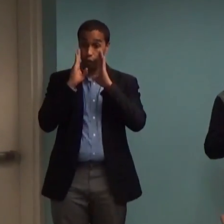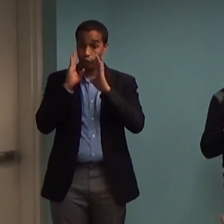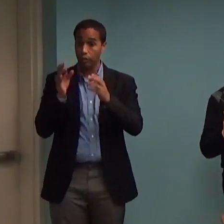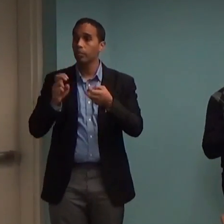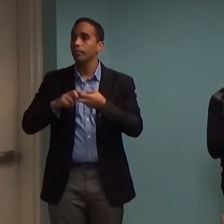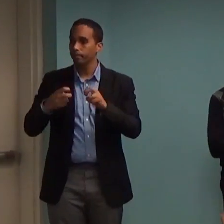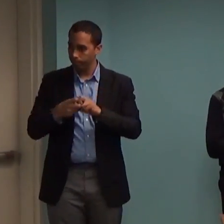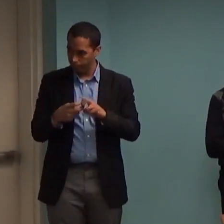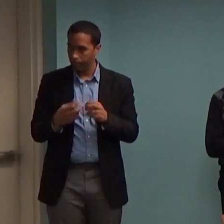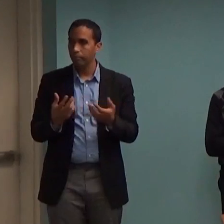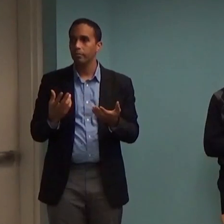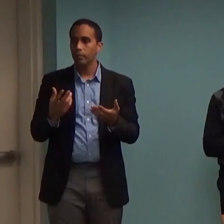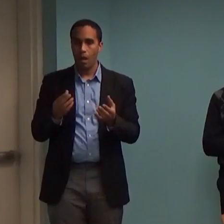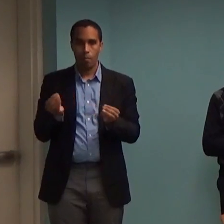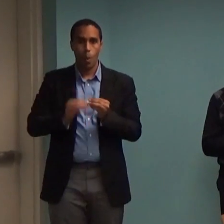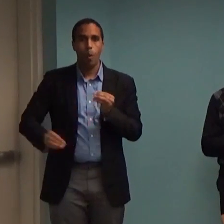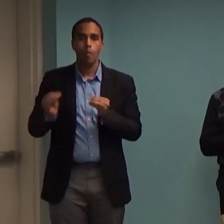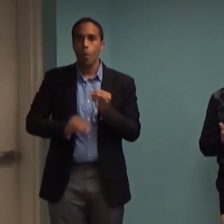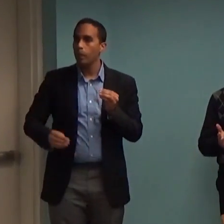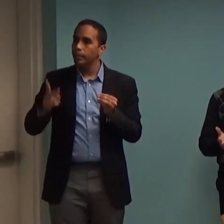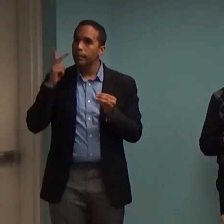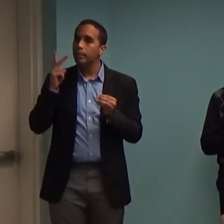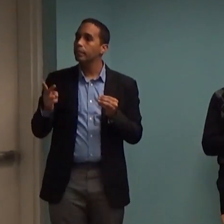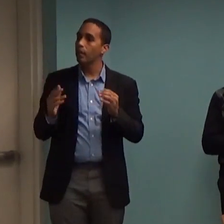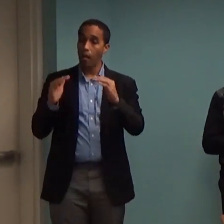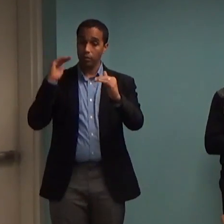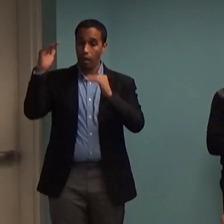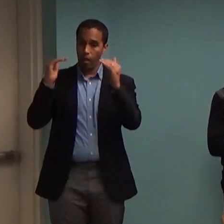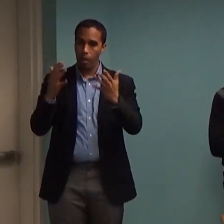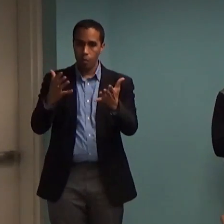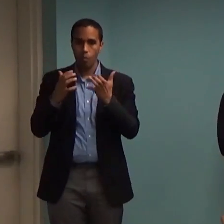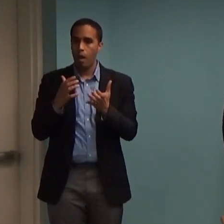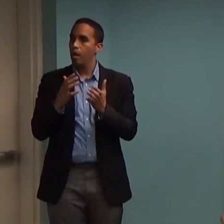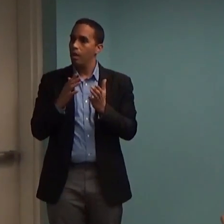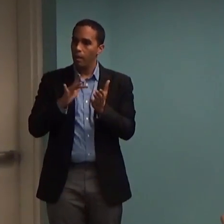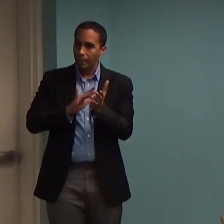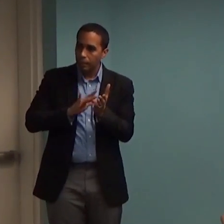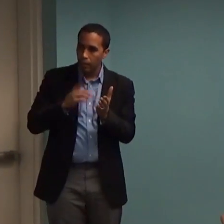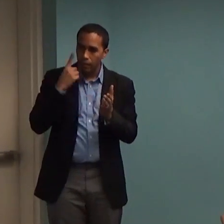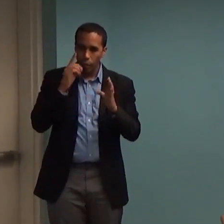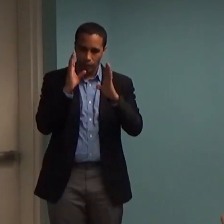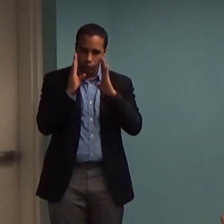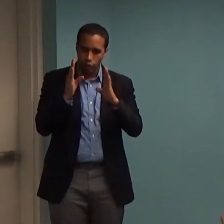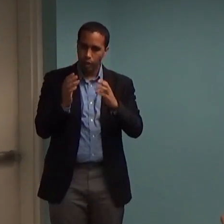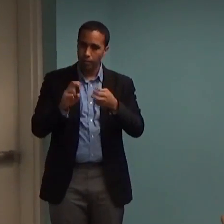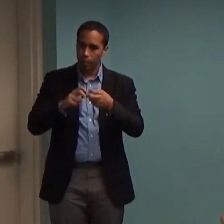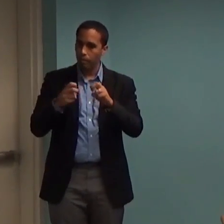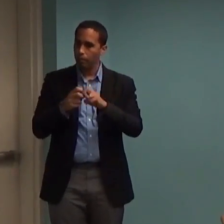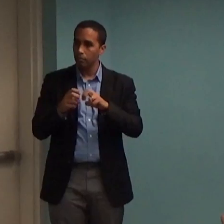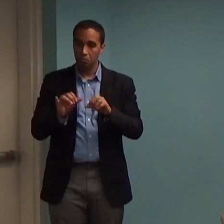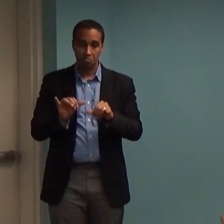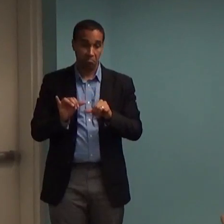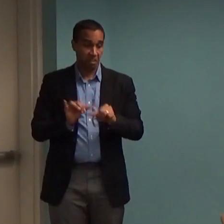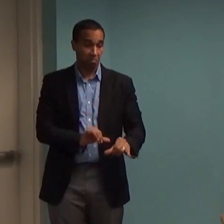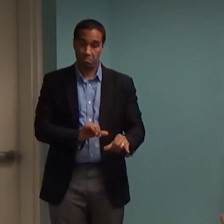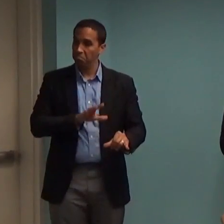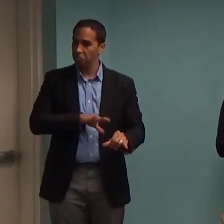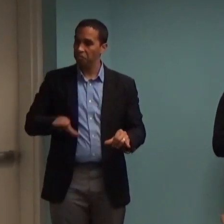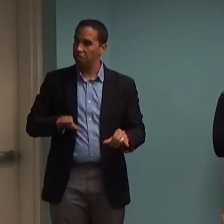Increasingly adults are seeking medication for attention problems, just like they might seek for their children. Eating disorders